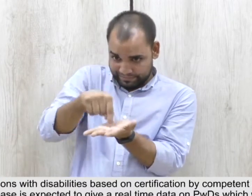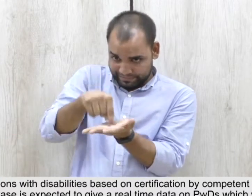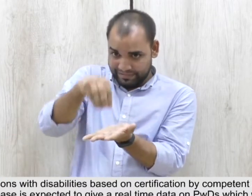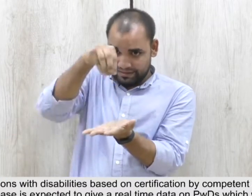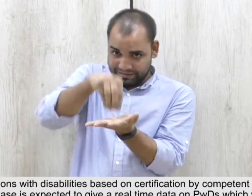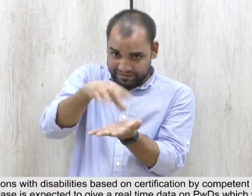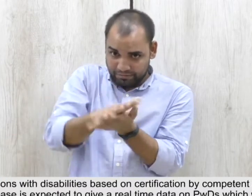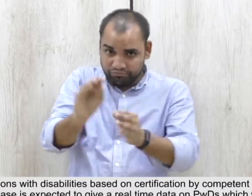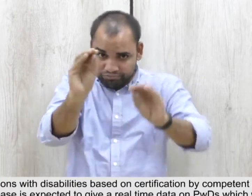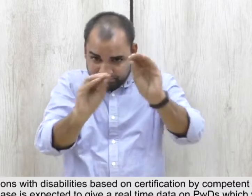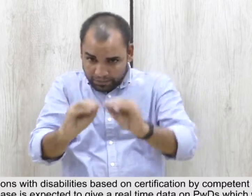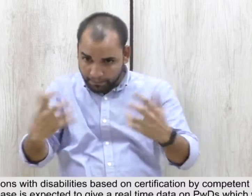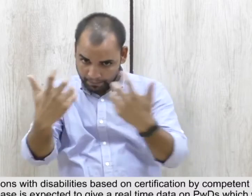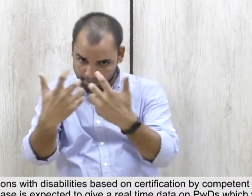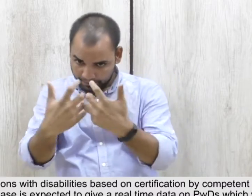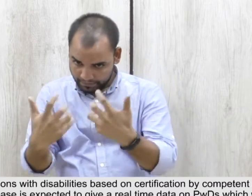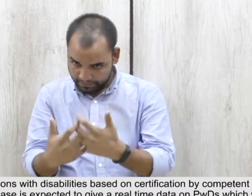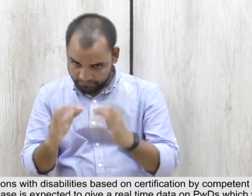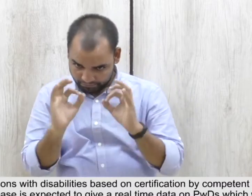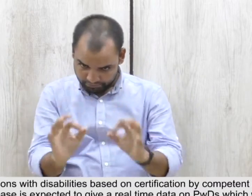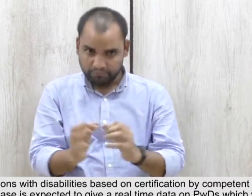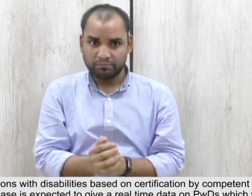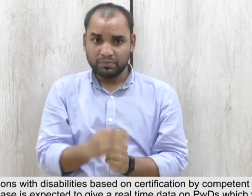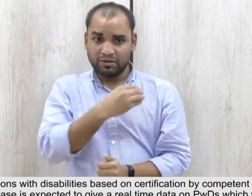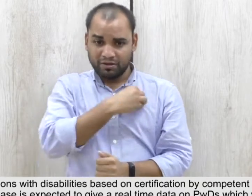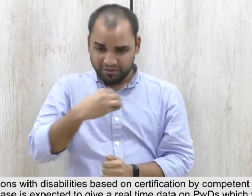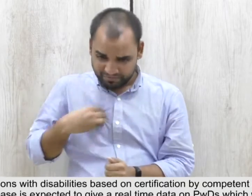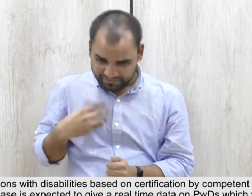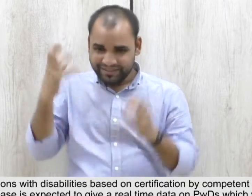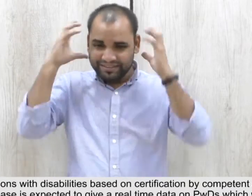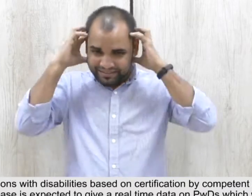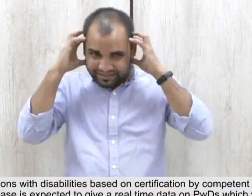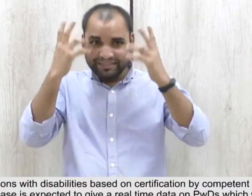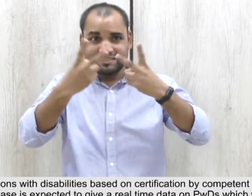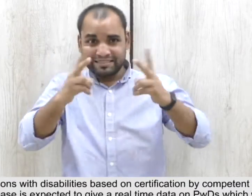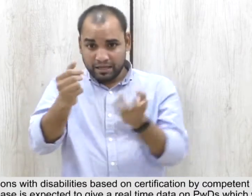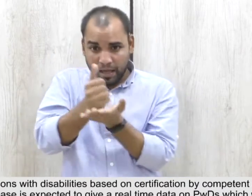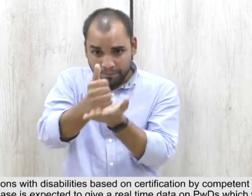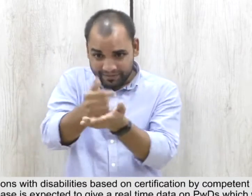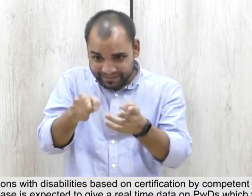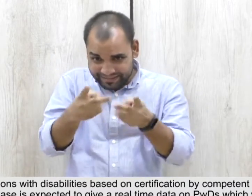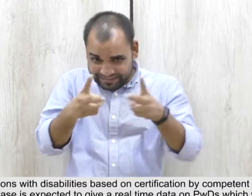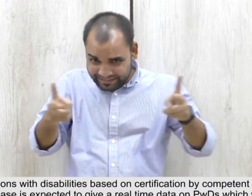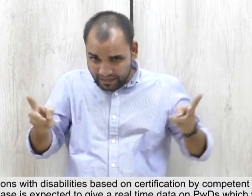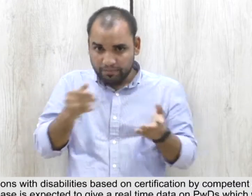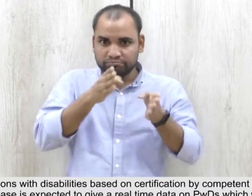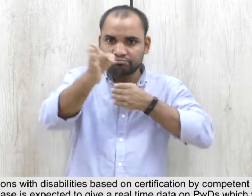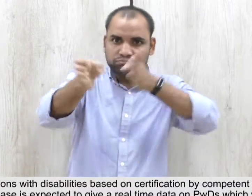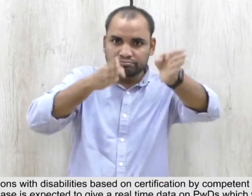authorities. By the end of 2022, the database is expected to give real-time data on PWDs which will be